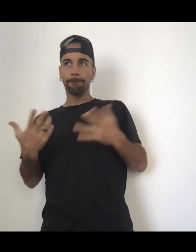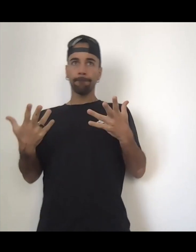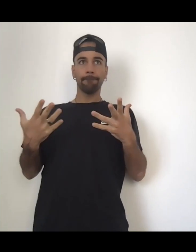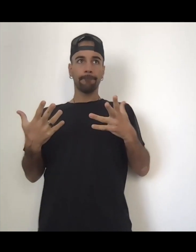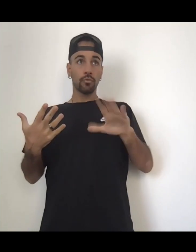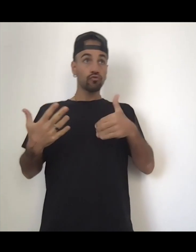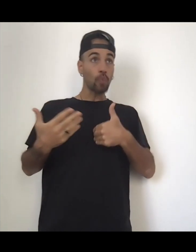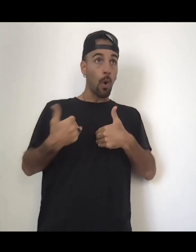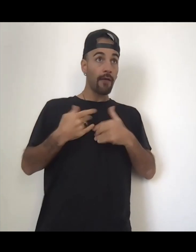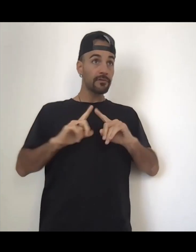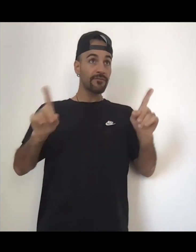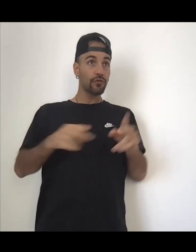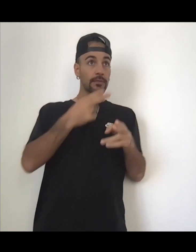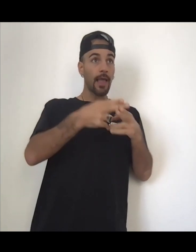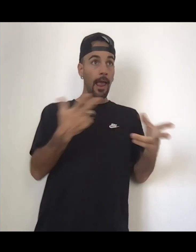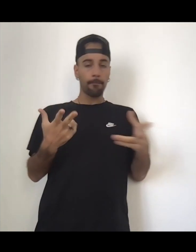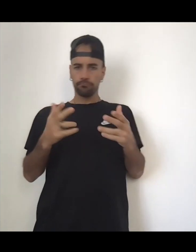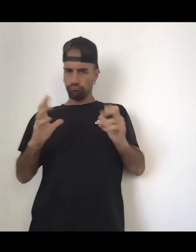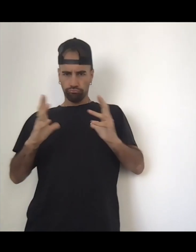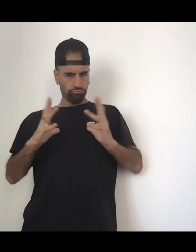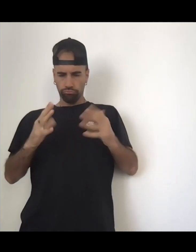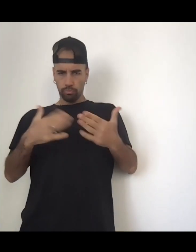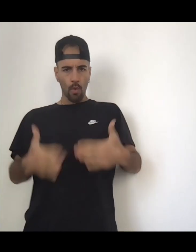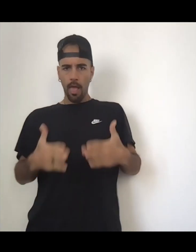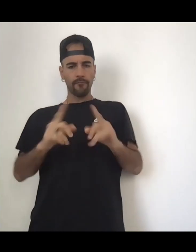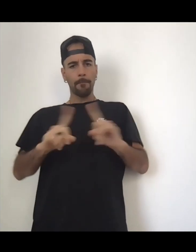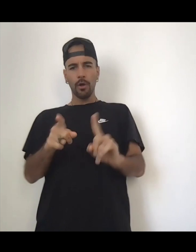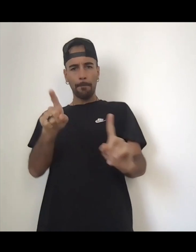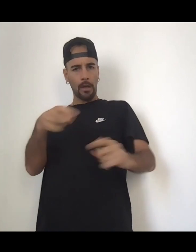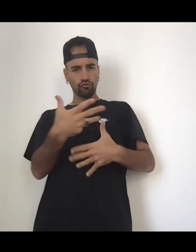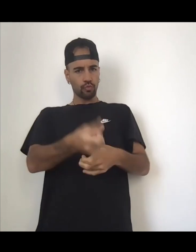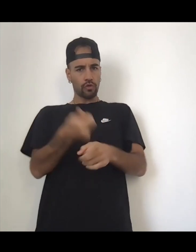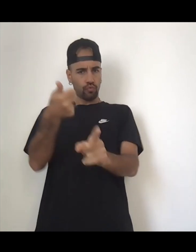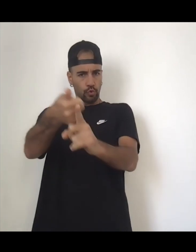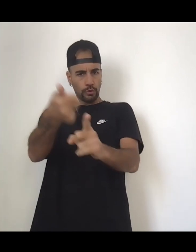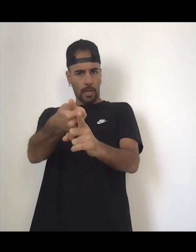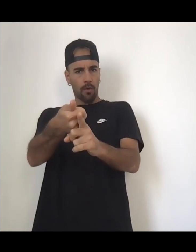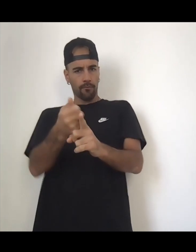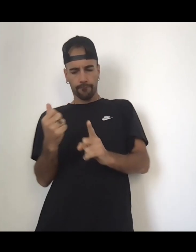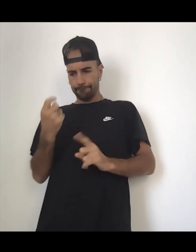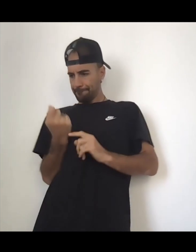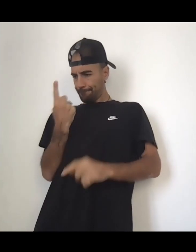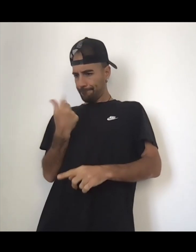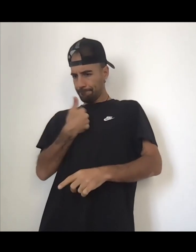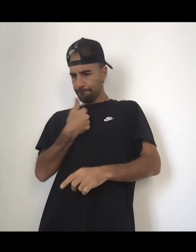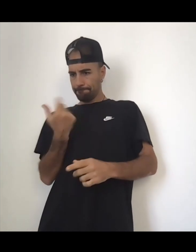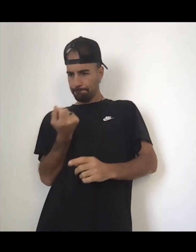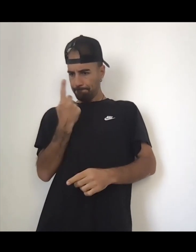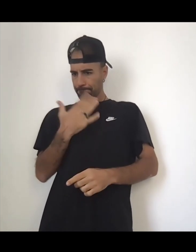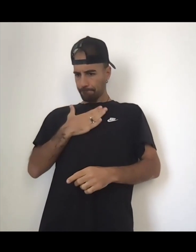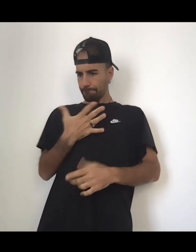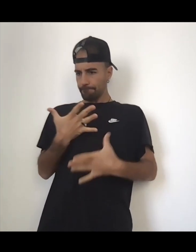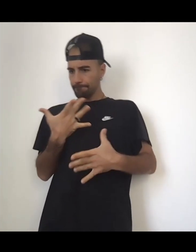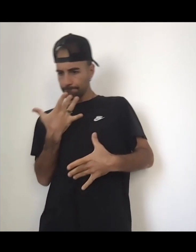it's just important to know yourself. Know what you like. And then you can better trust yourself. So we're going to talk today a little bit about